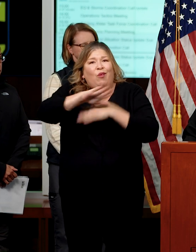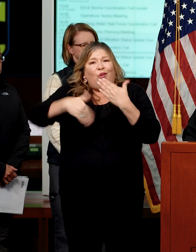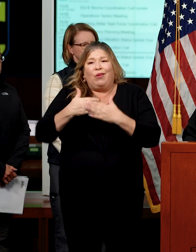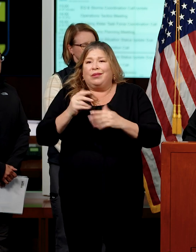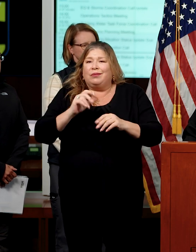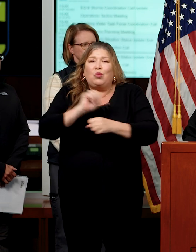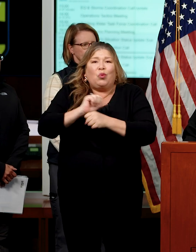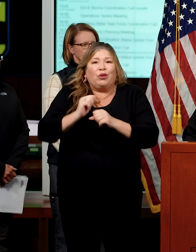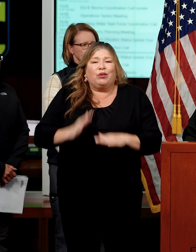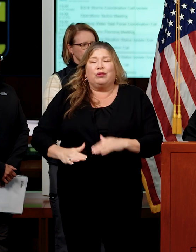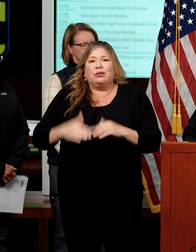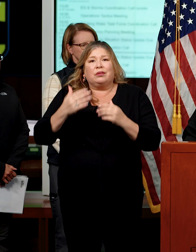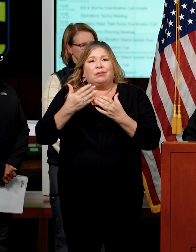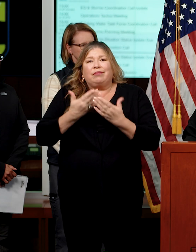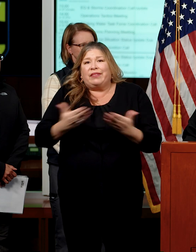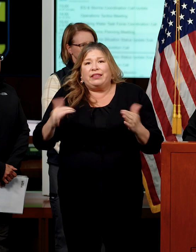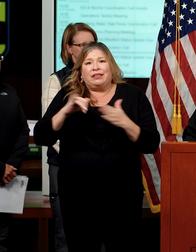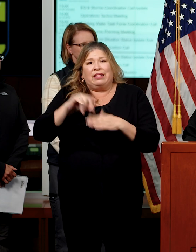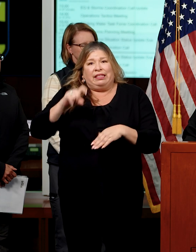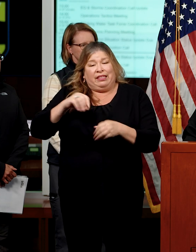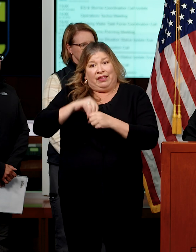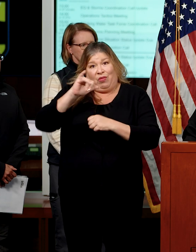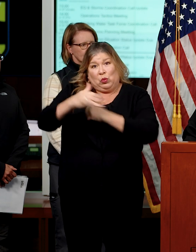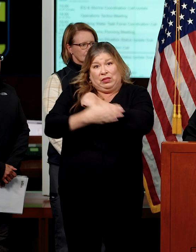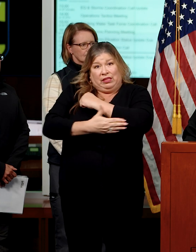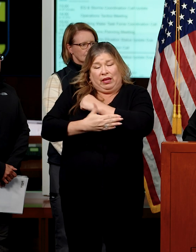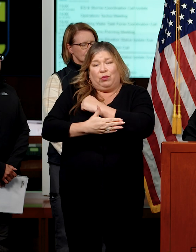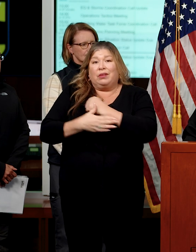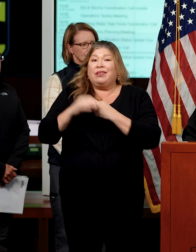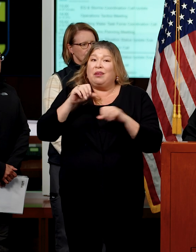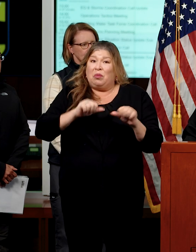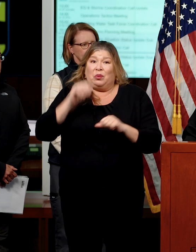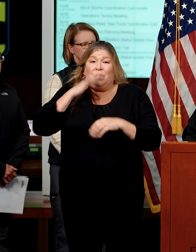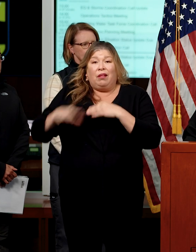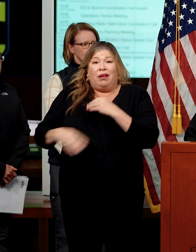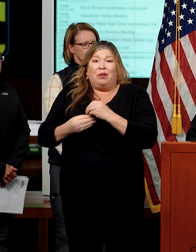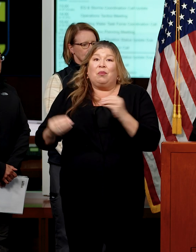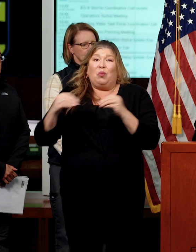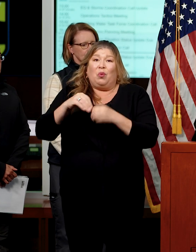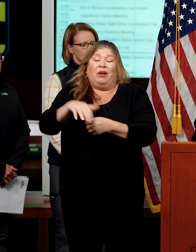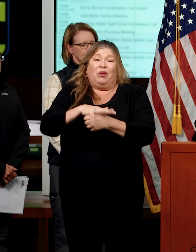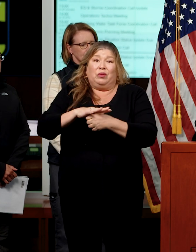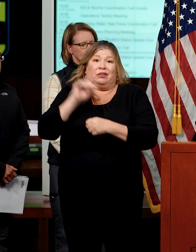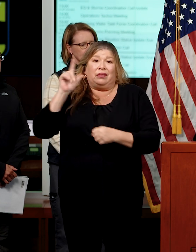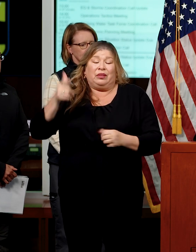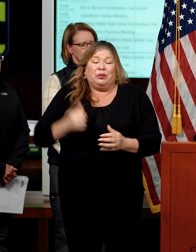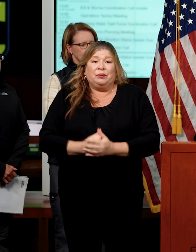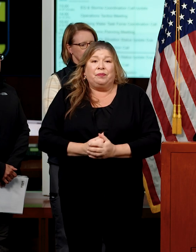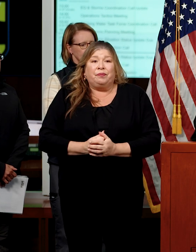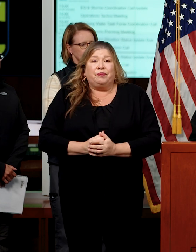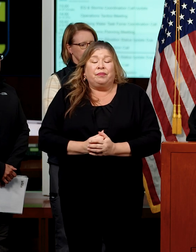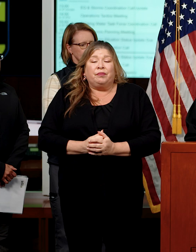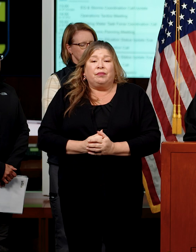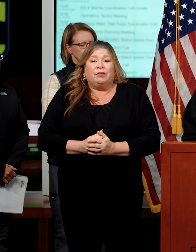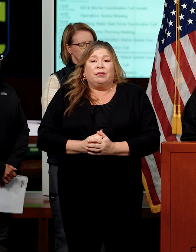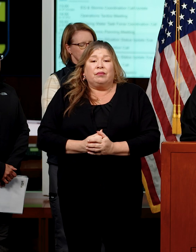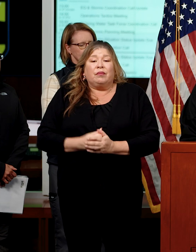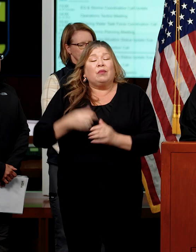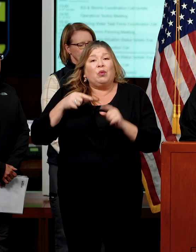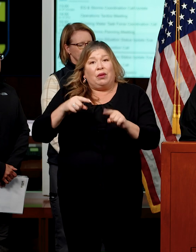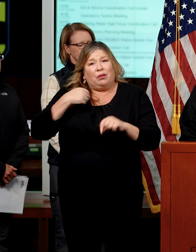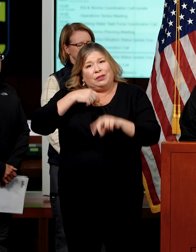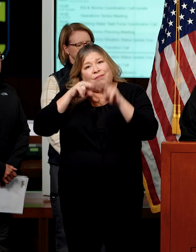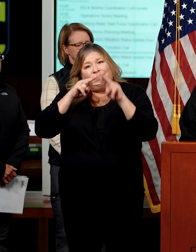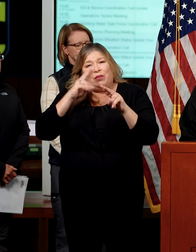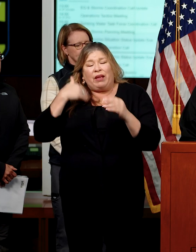assistance into these counties, and we may be adding more. Lastly, even as we continue to anticipate more